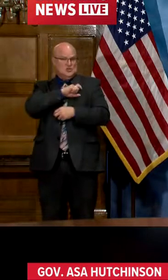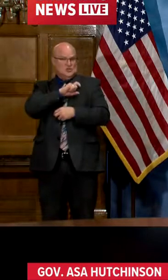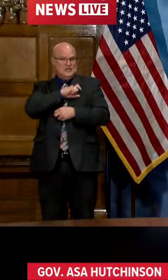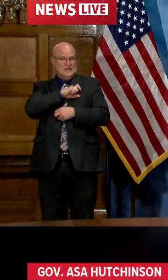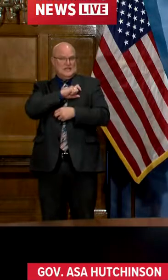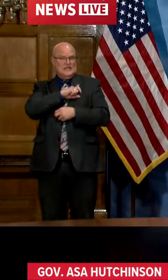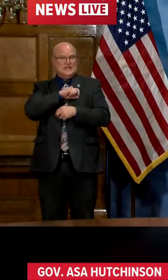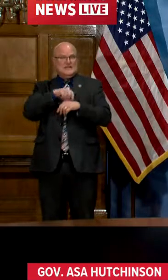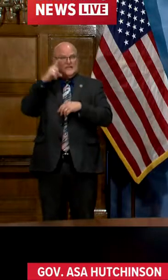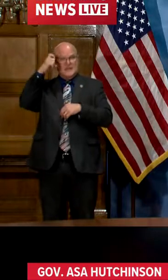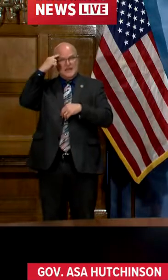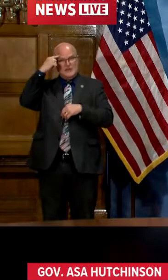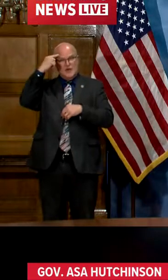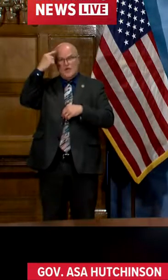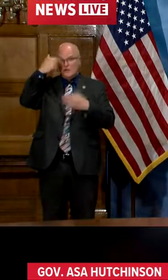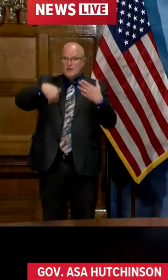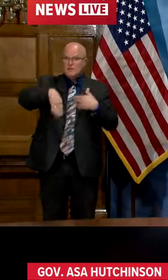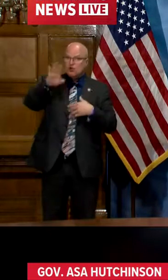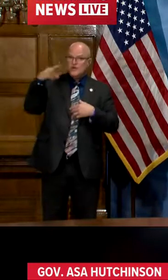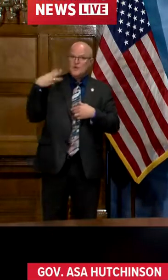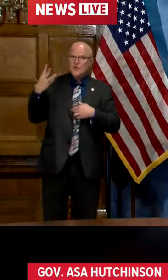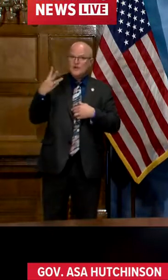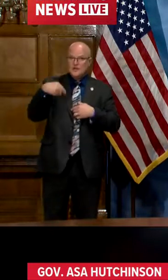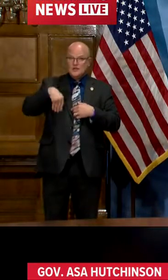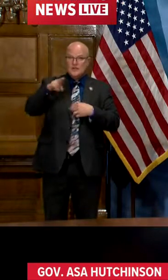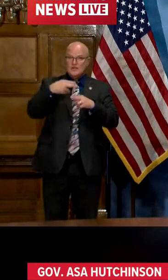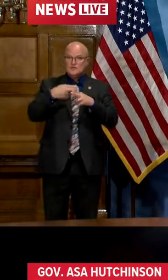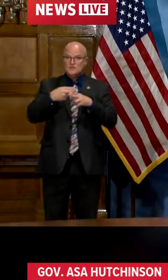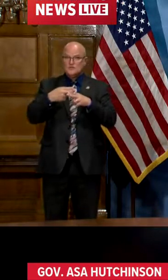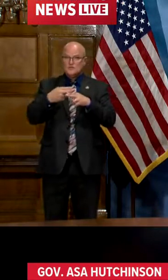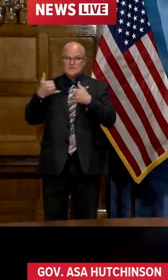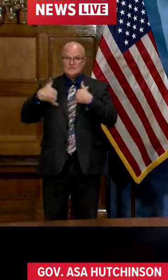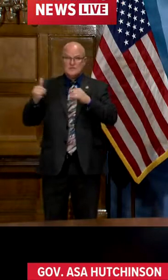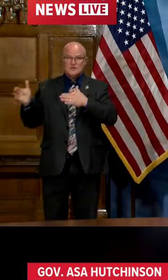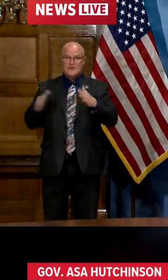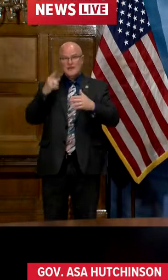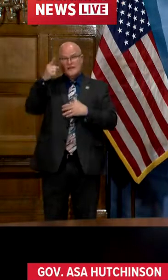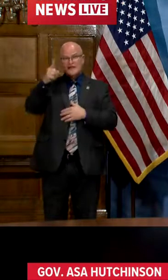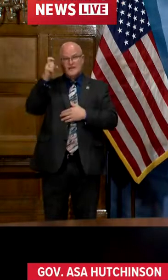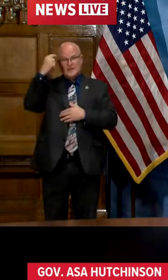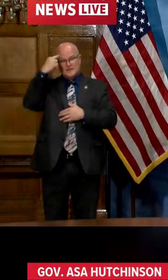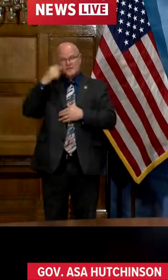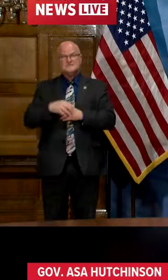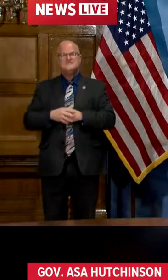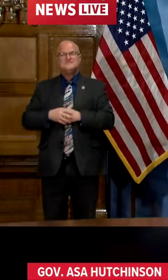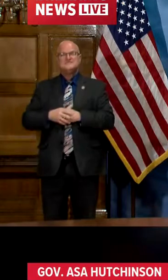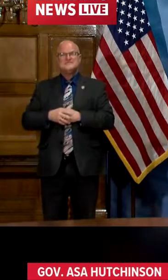lastly, we thought you might be in Washington today. Are you heading out soon and still planning on being there, Governor? Yep.